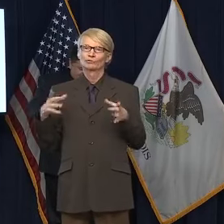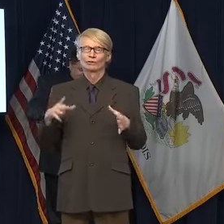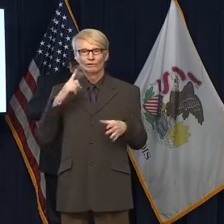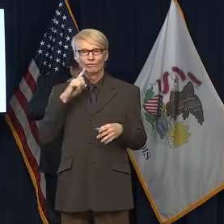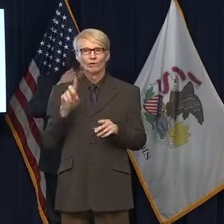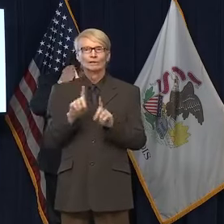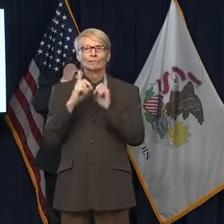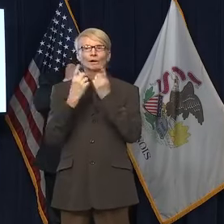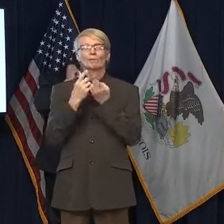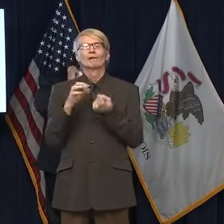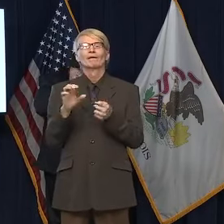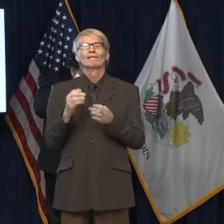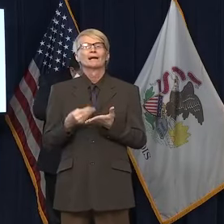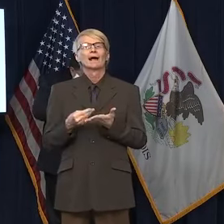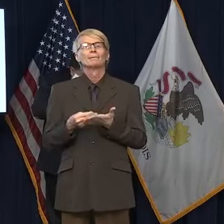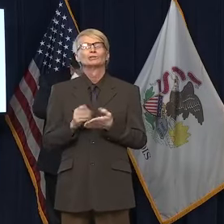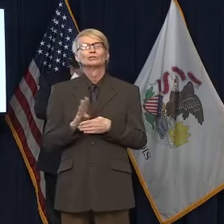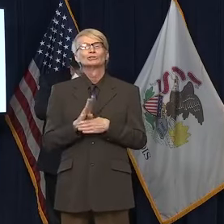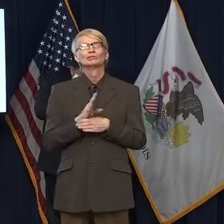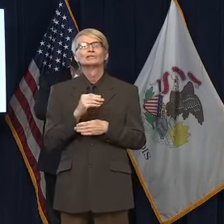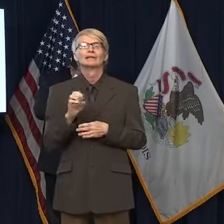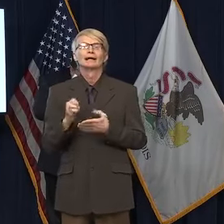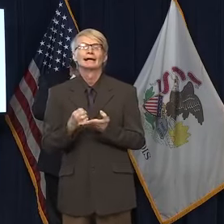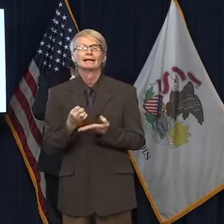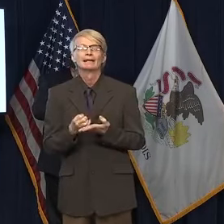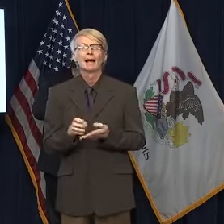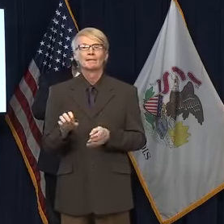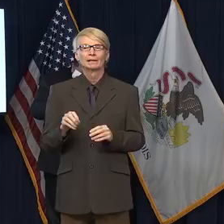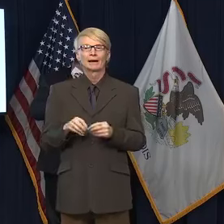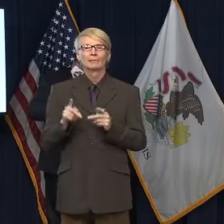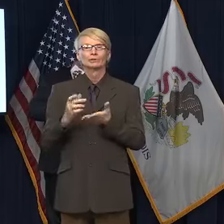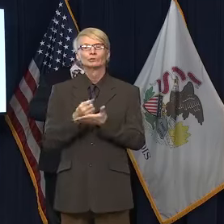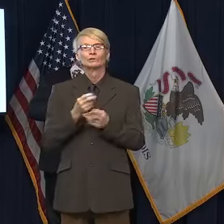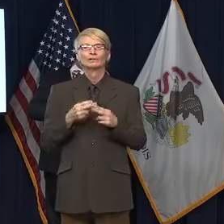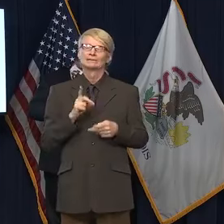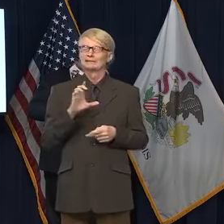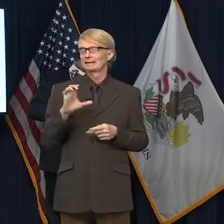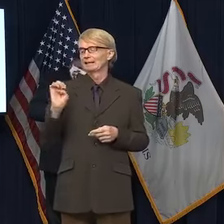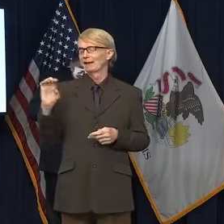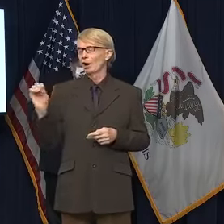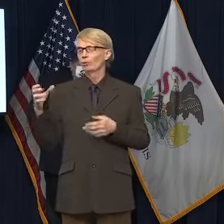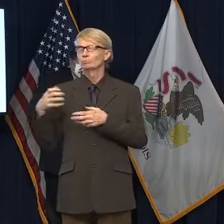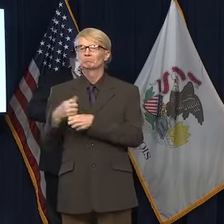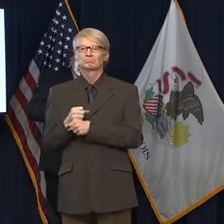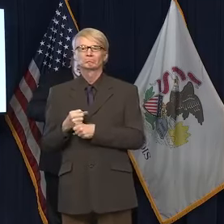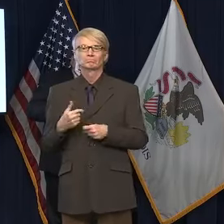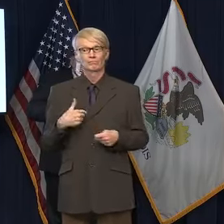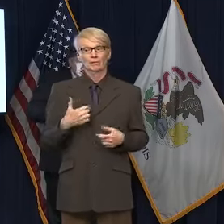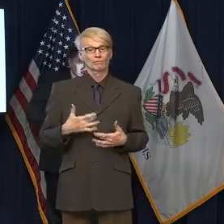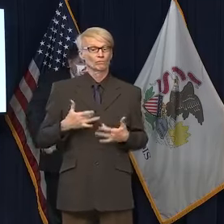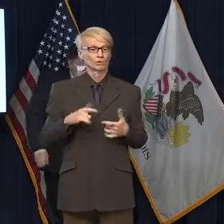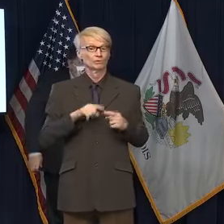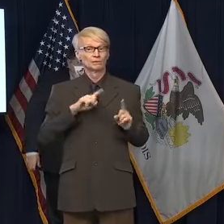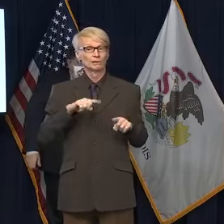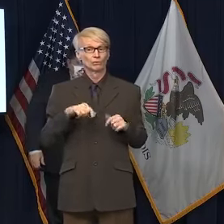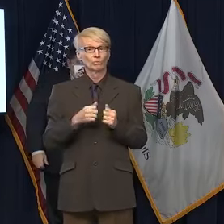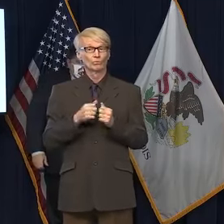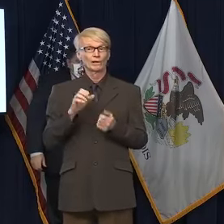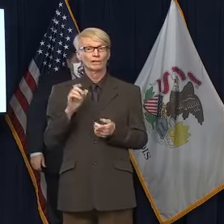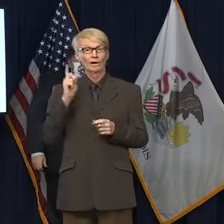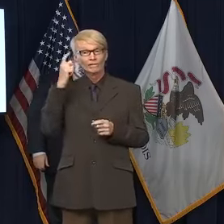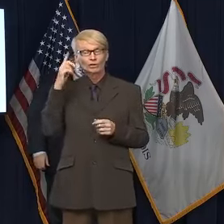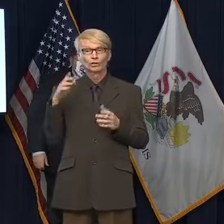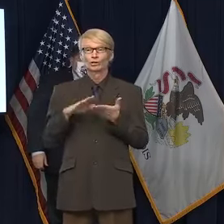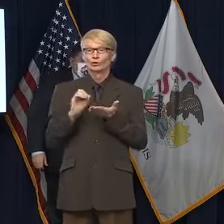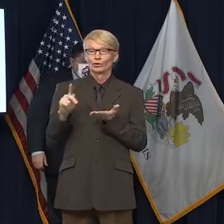Commerce and Economic Opportunity, also known as DCEO. I'm thrilled to be here today to join the Governor, Cook County President,